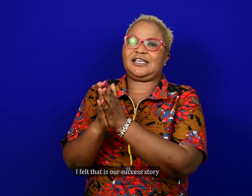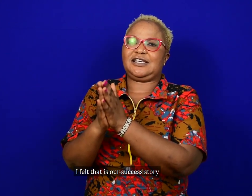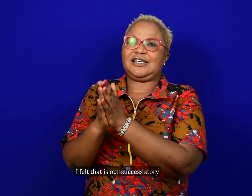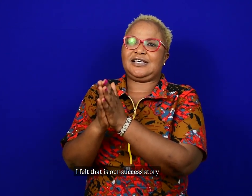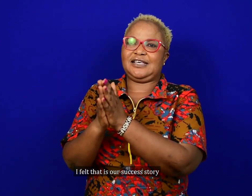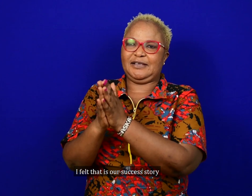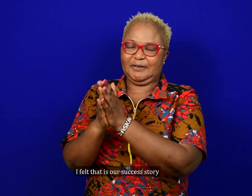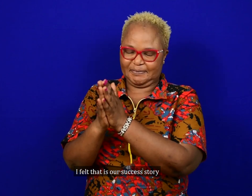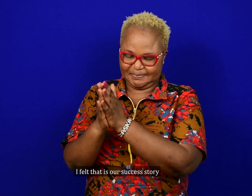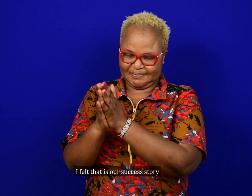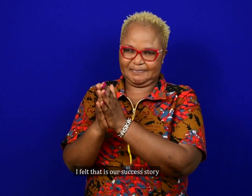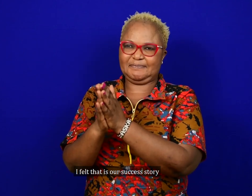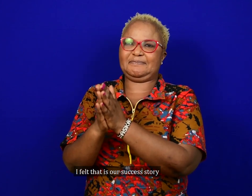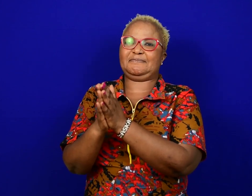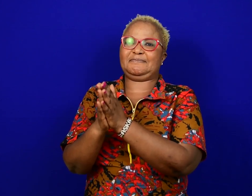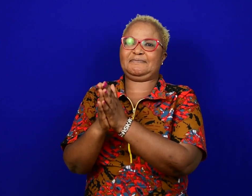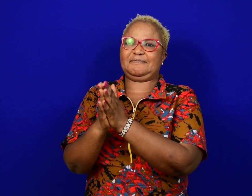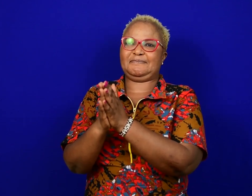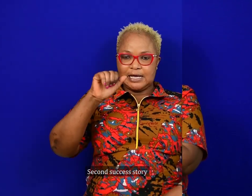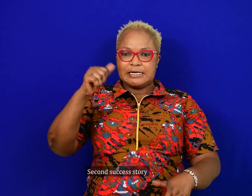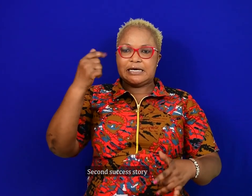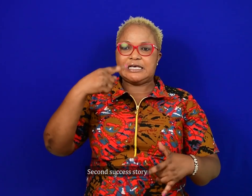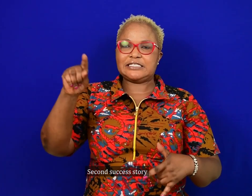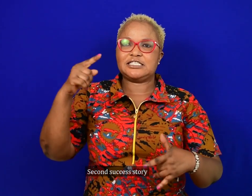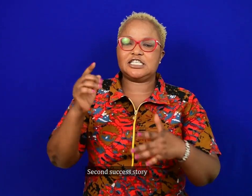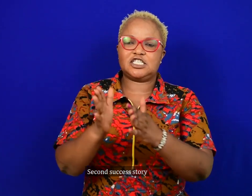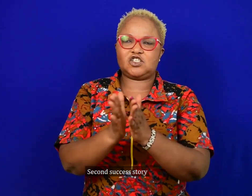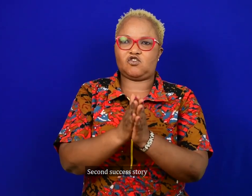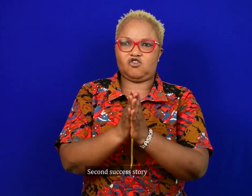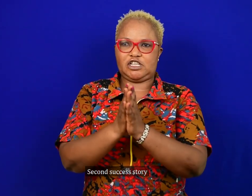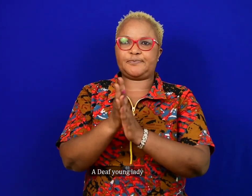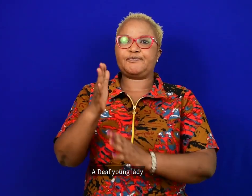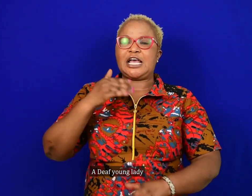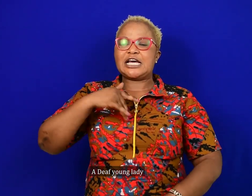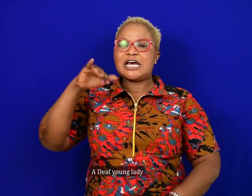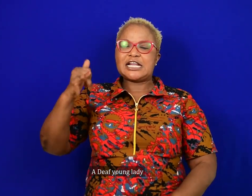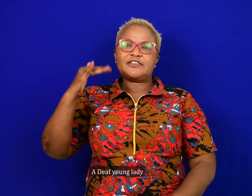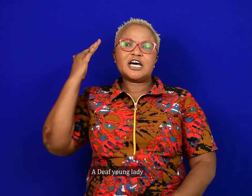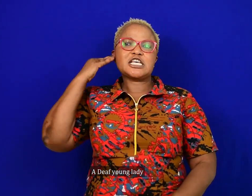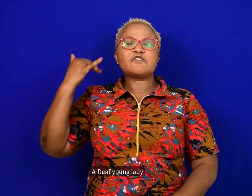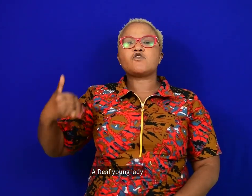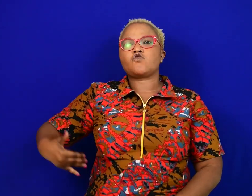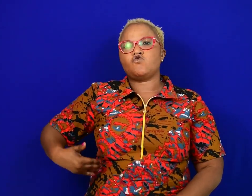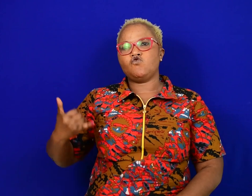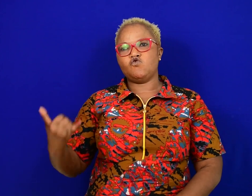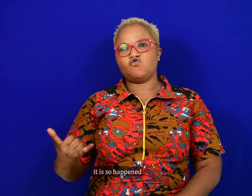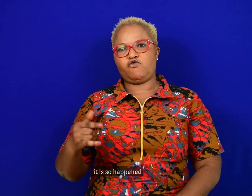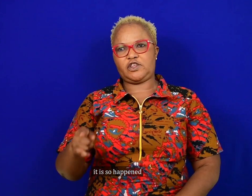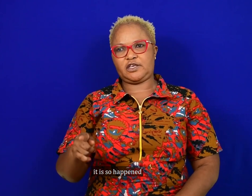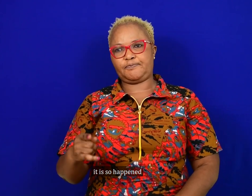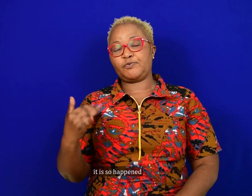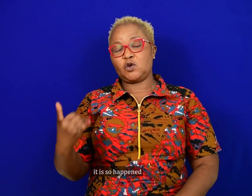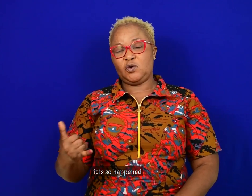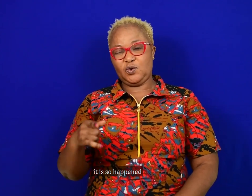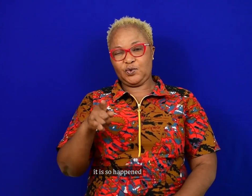indeed a success story. The second success story. A deaf young lady. It just so happened